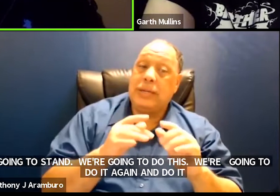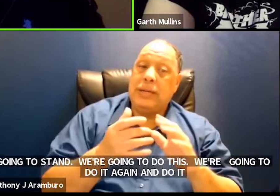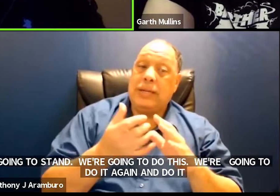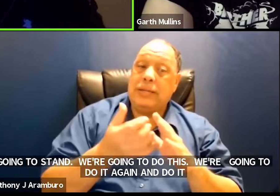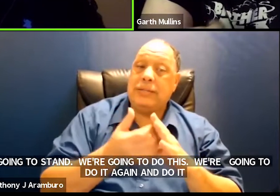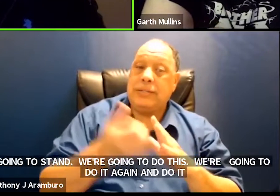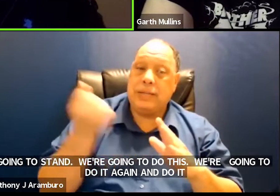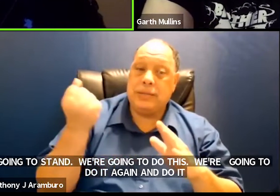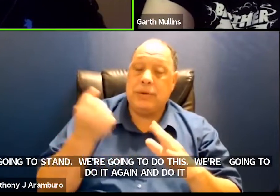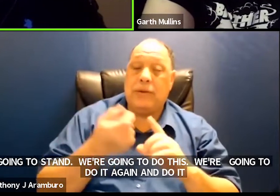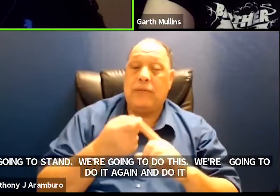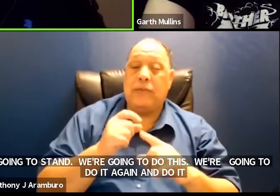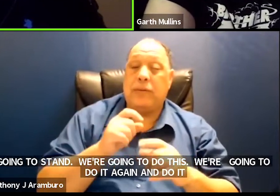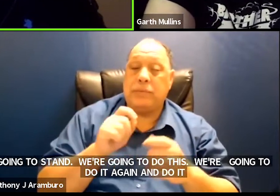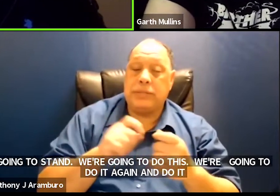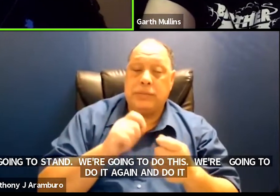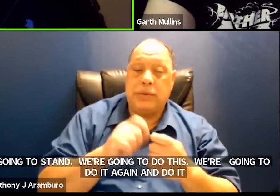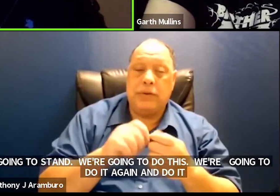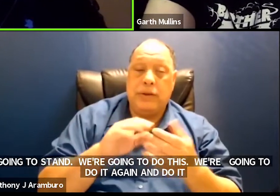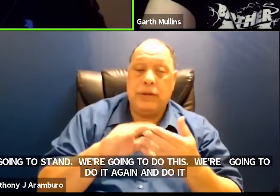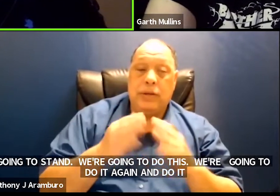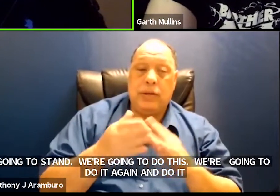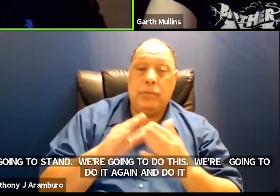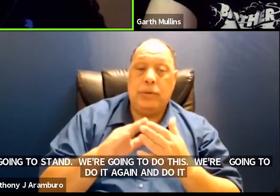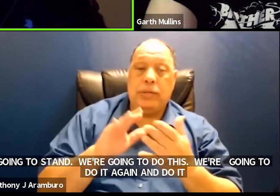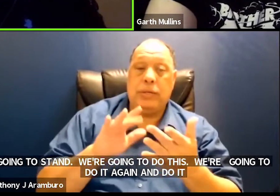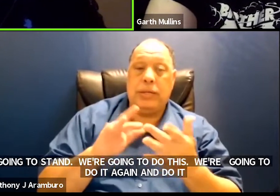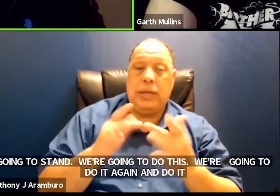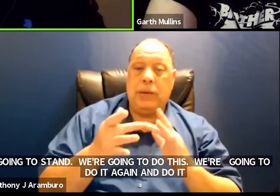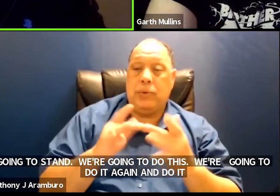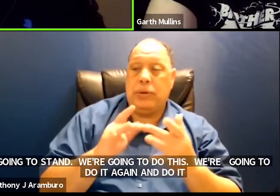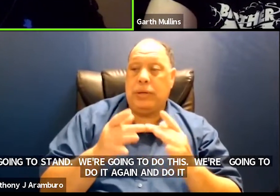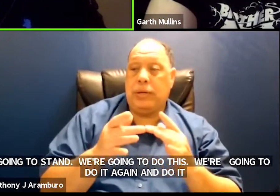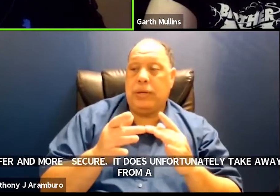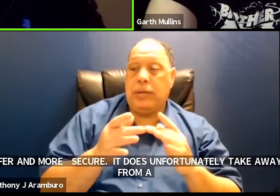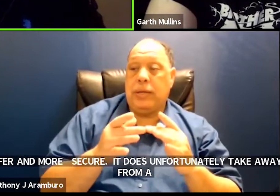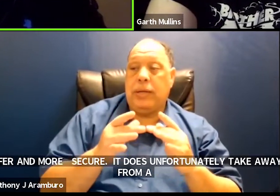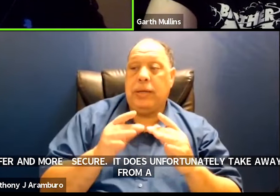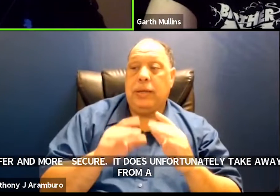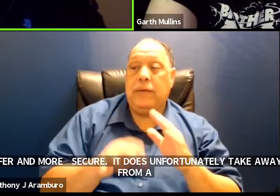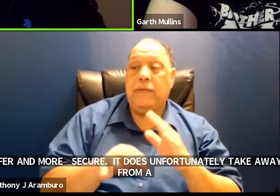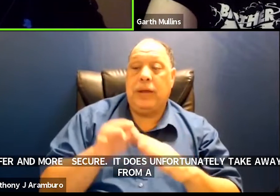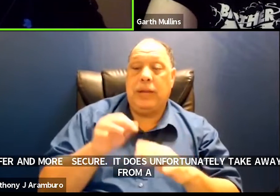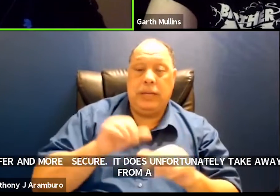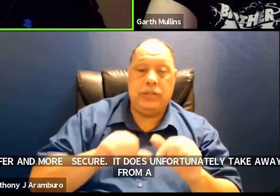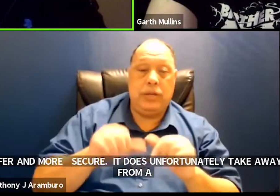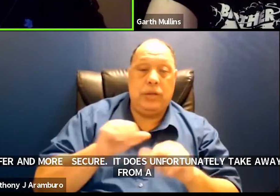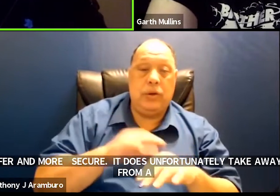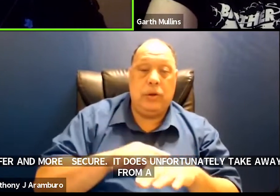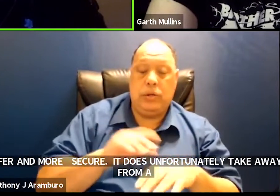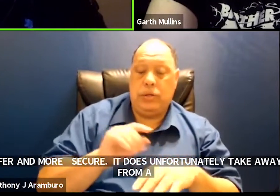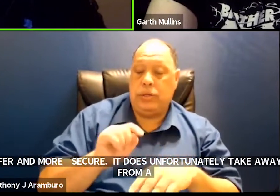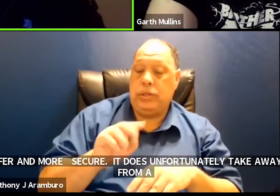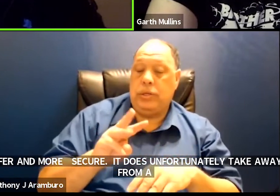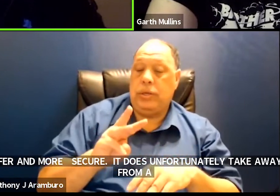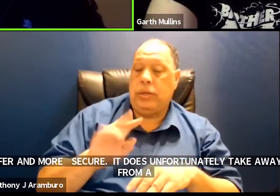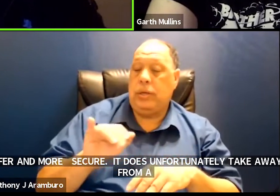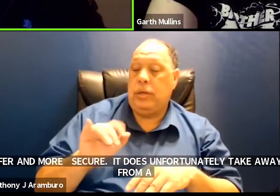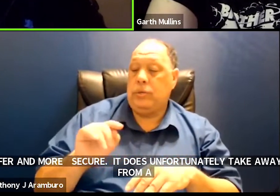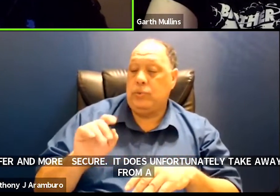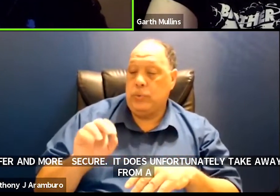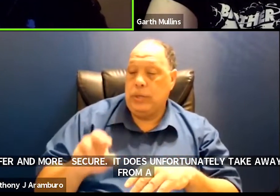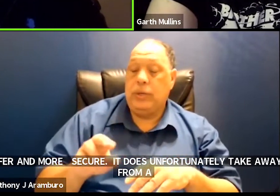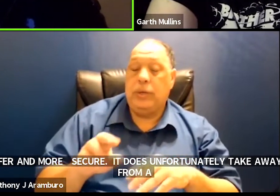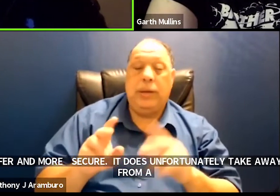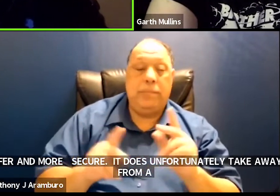certain amount of community networking but i hope that folks are finding each other on twitter and wherever else people are talking